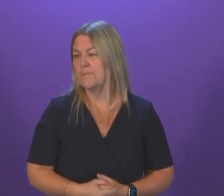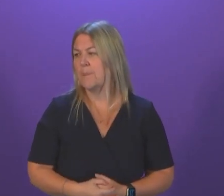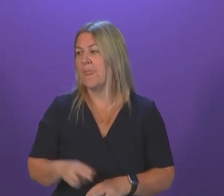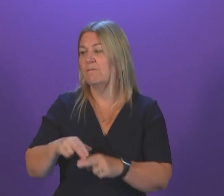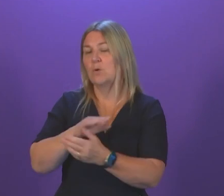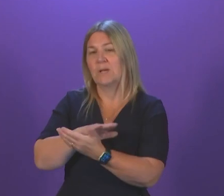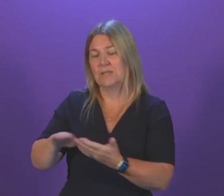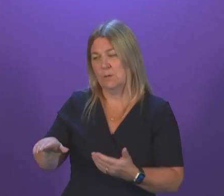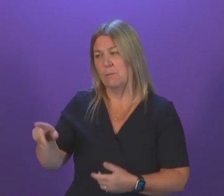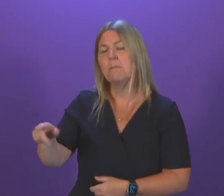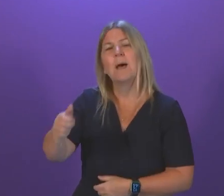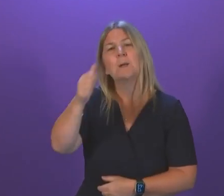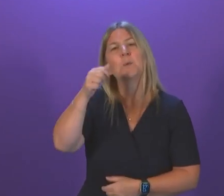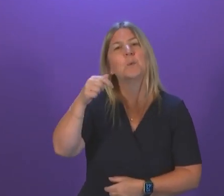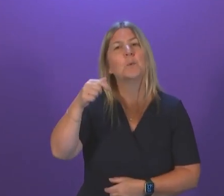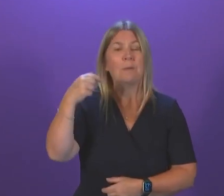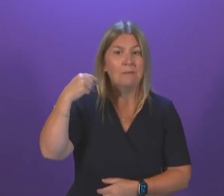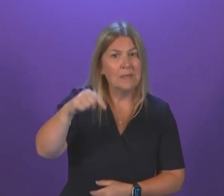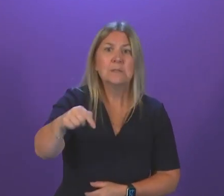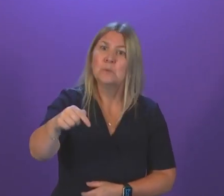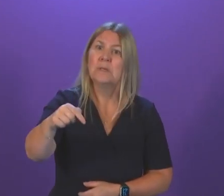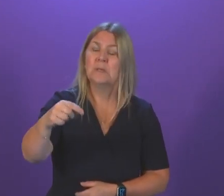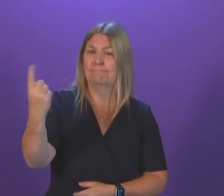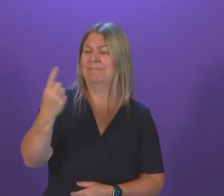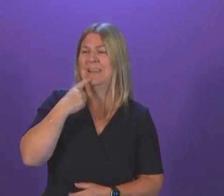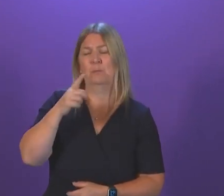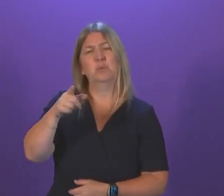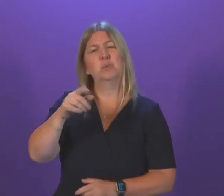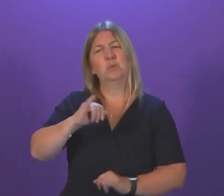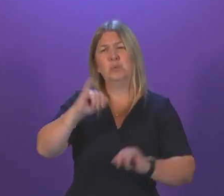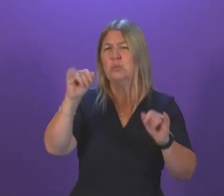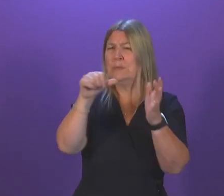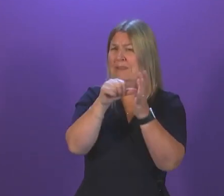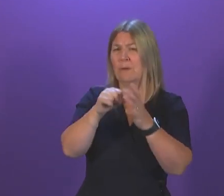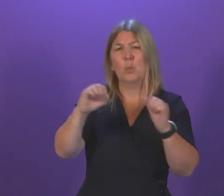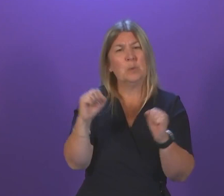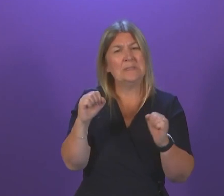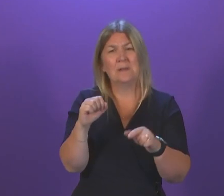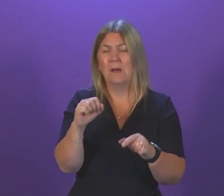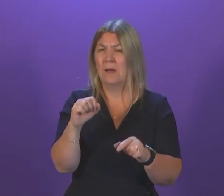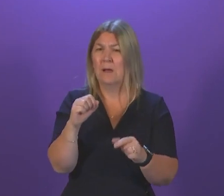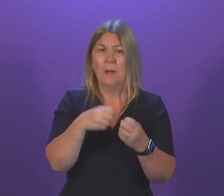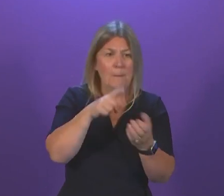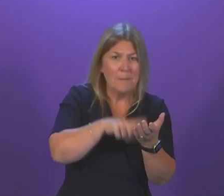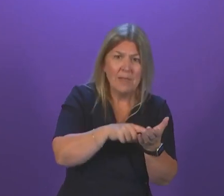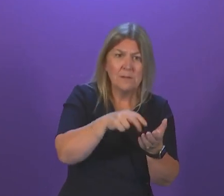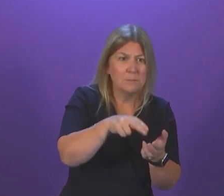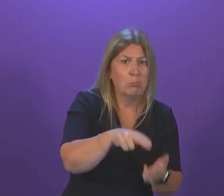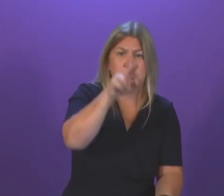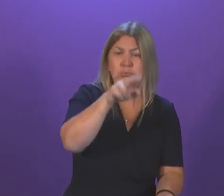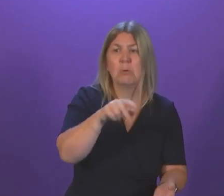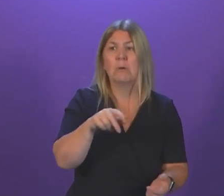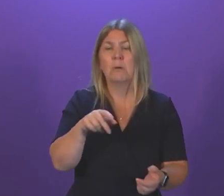Kwarteng, has admitted it could be a very difficult winter, with rising energy bills amid a cut to universal credit.